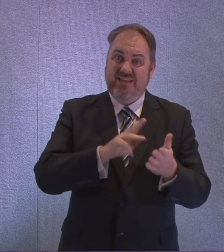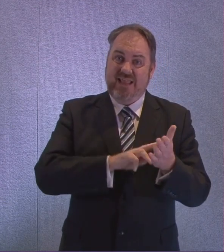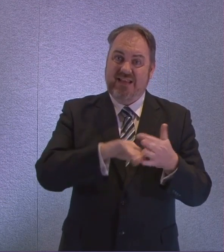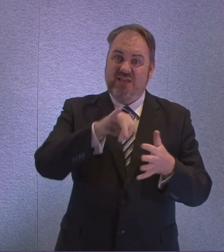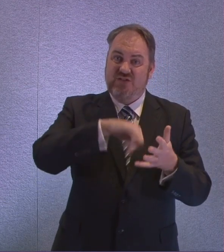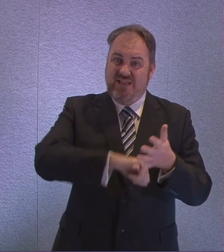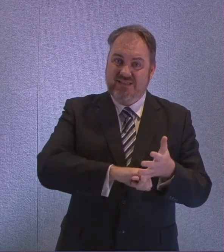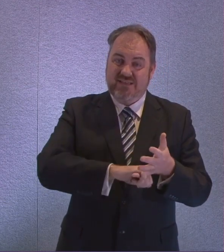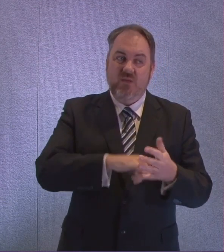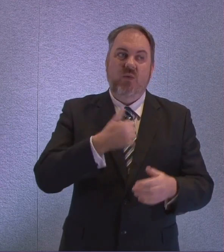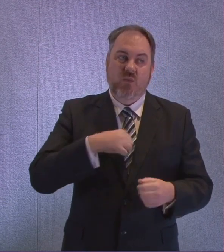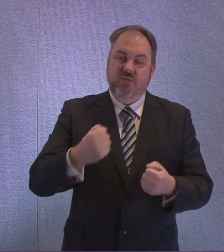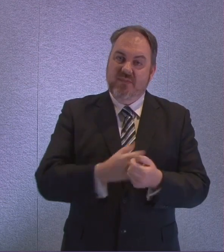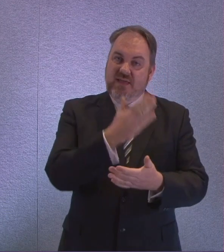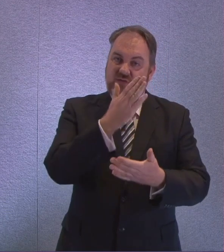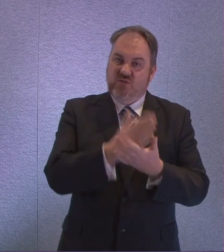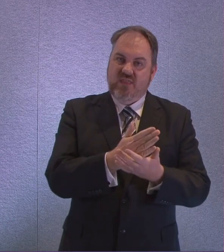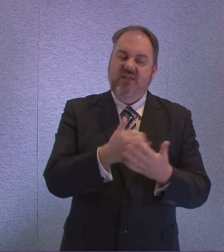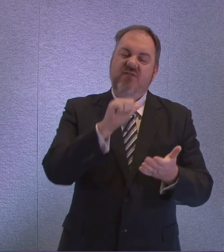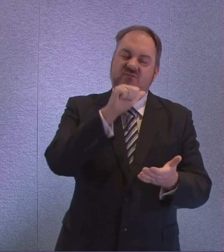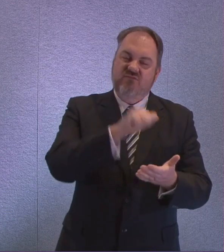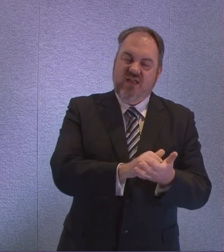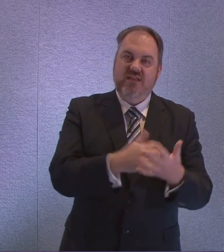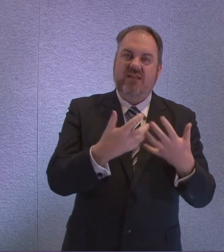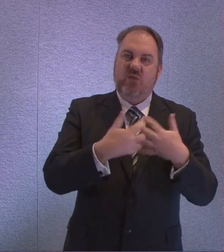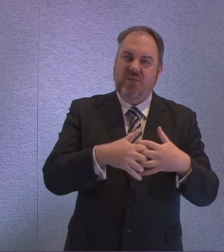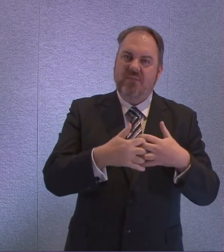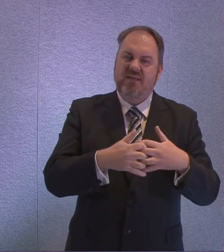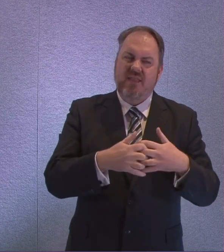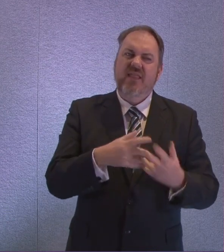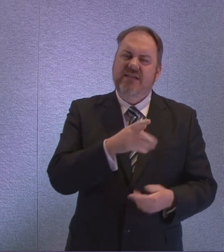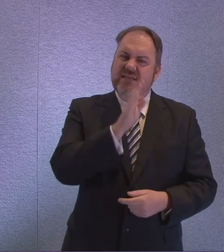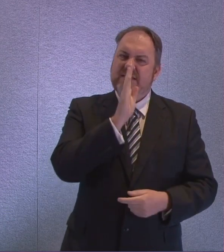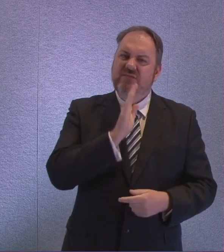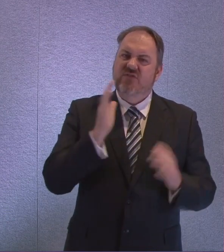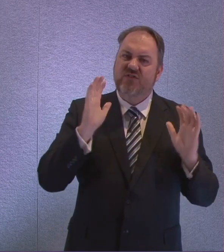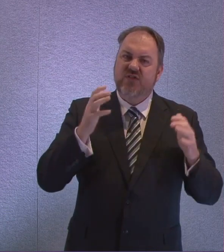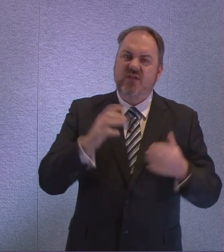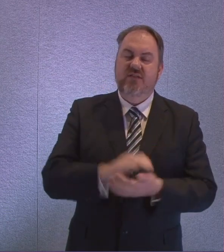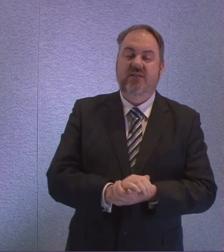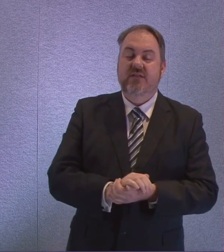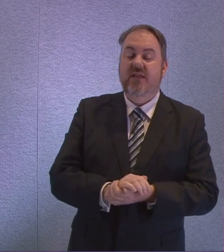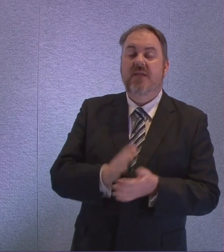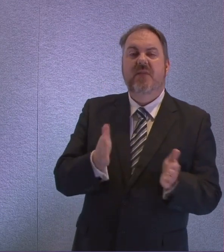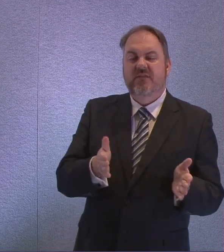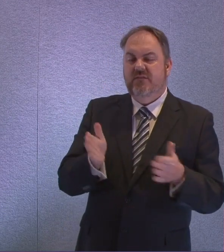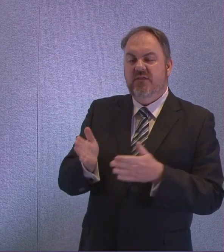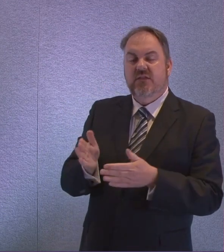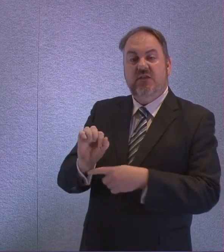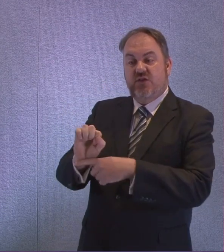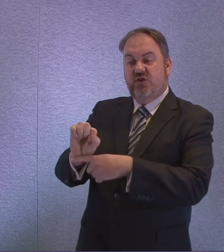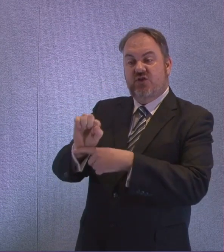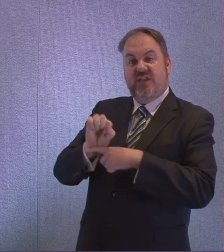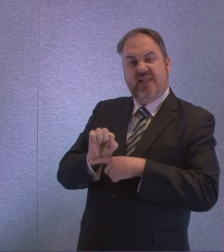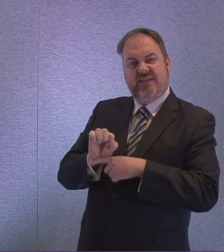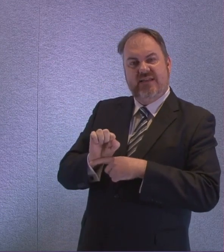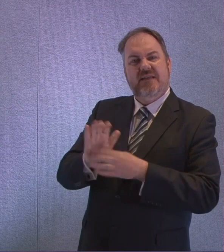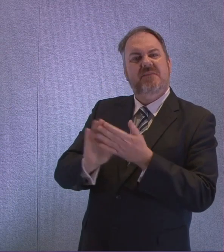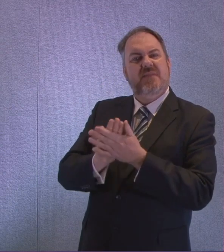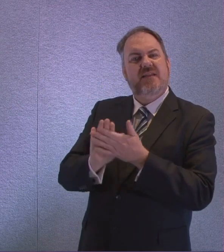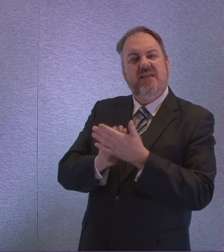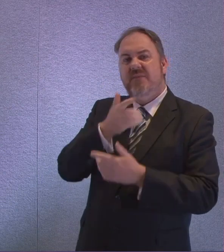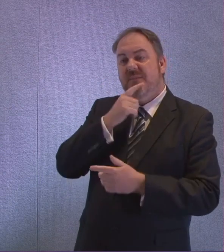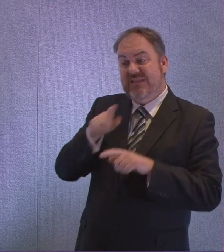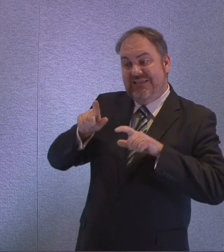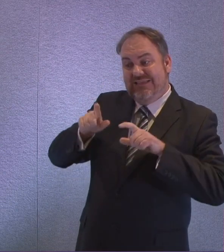protection that they deserve. And that's something I take hugely seriously. On shielding, let me just give a bit of an update. The shielded group, as